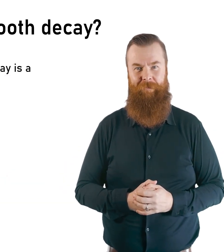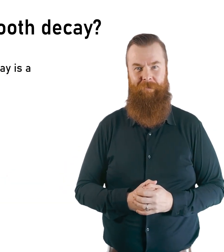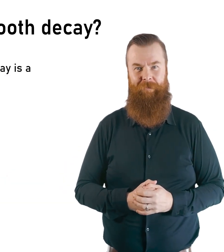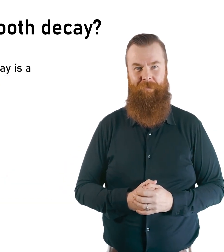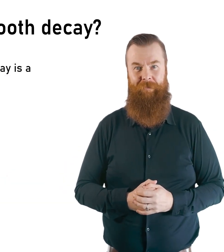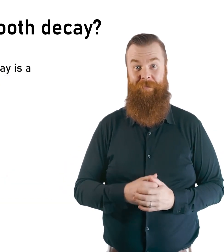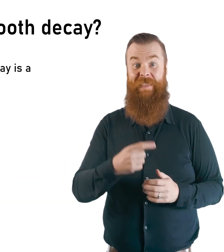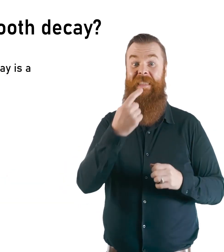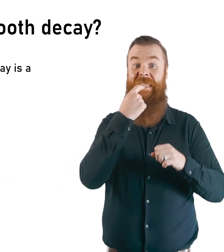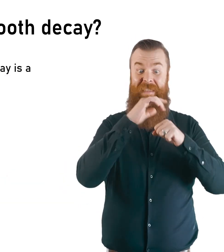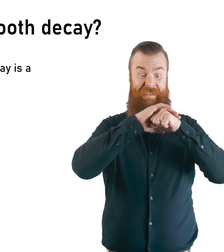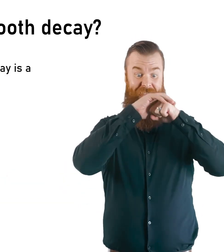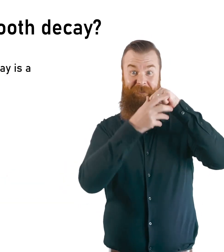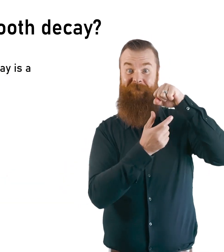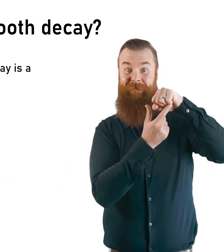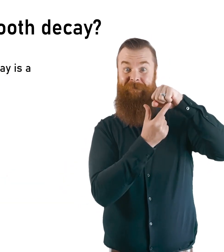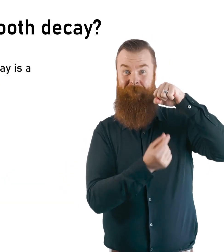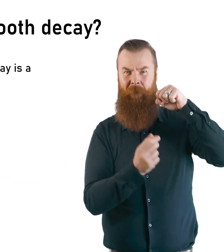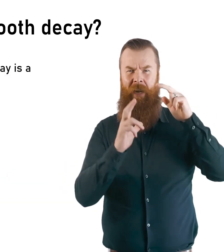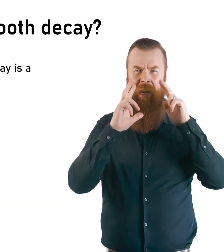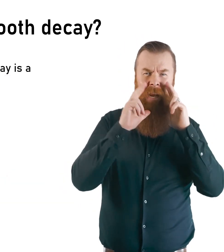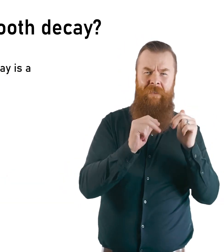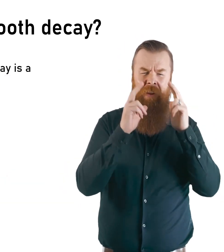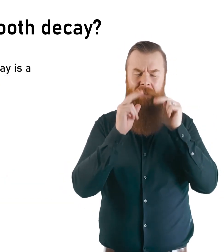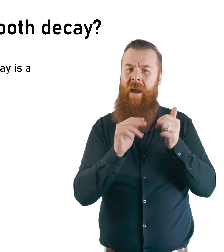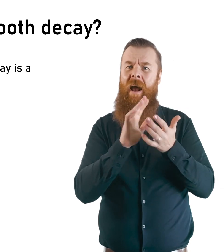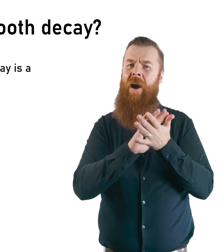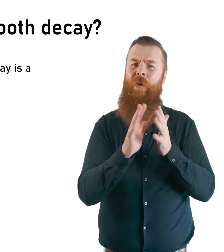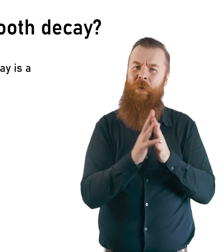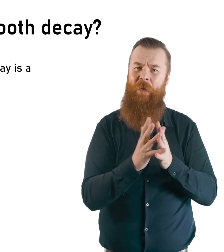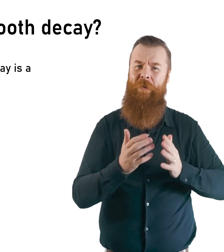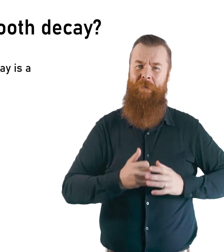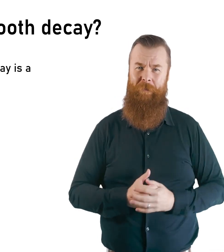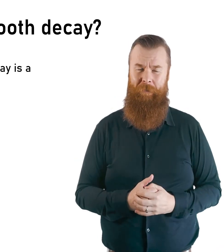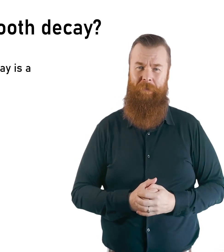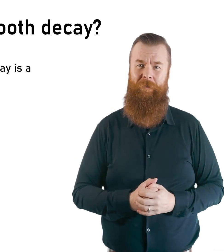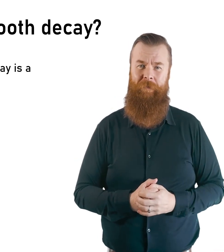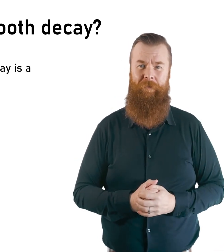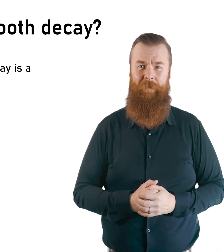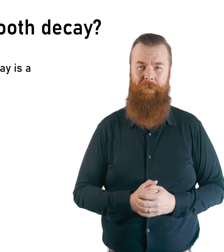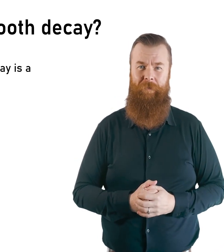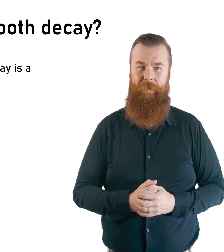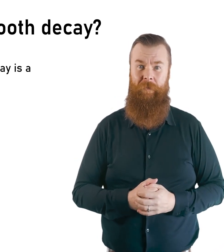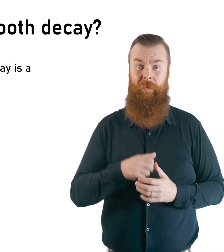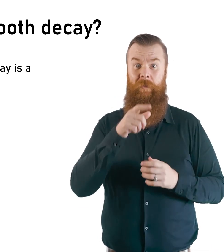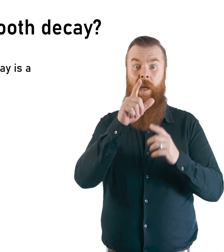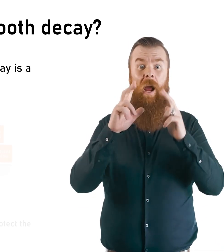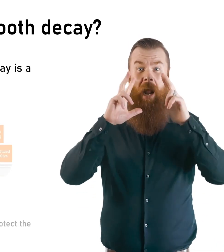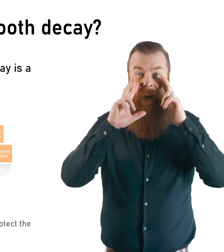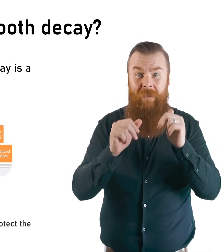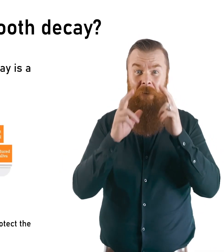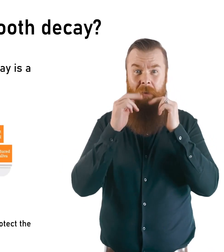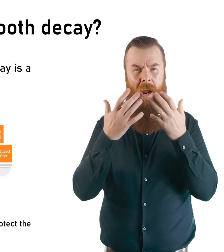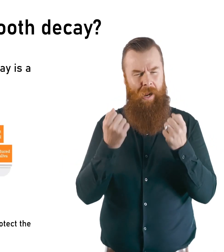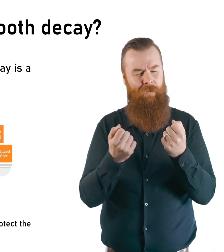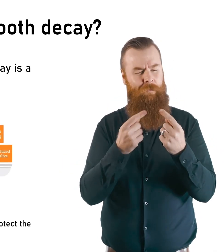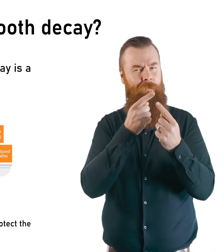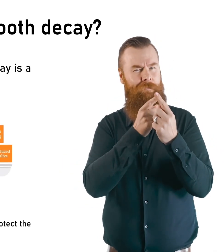Protecting teeth from tooth decay is a balancing act. When the factors that cause tooth decay are